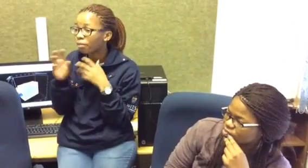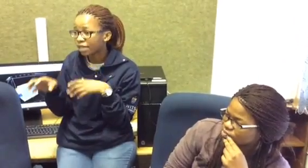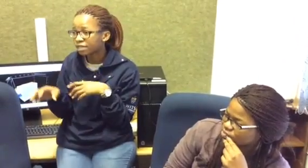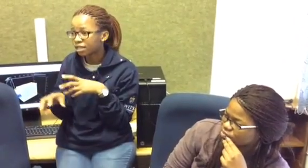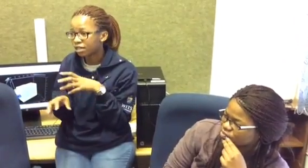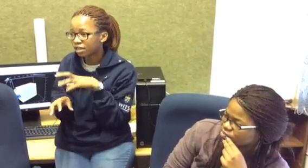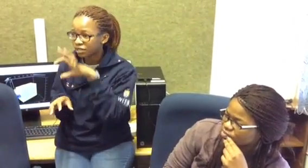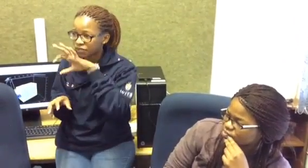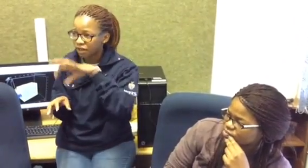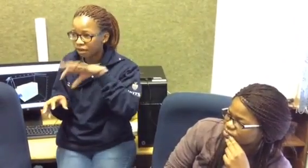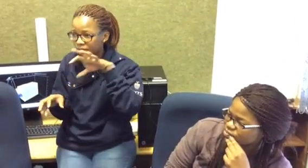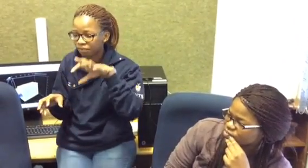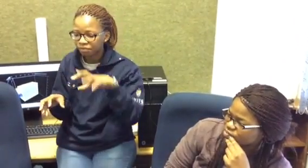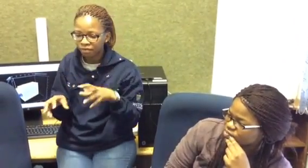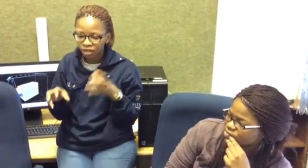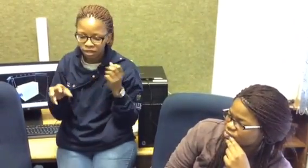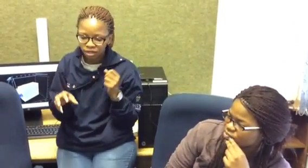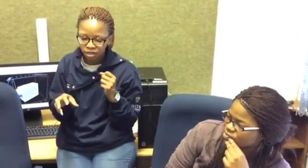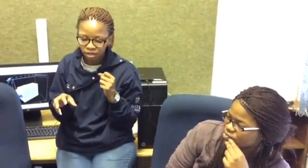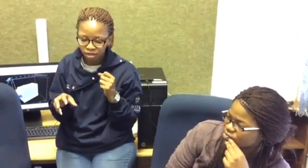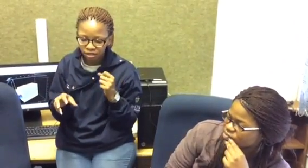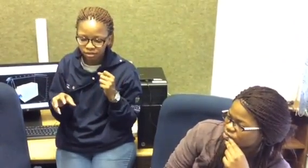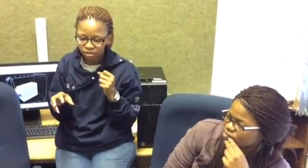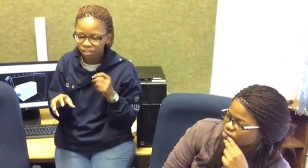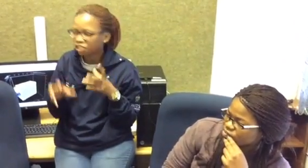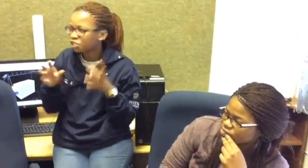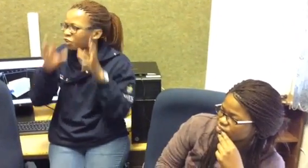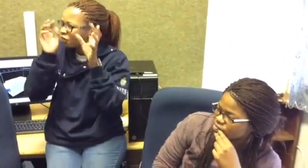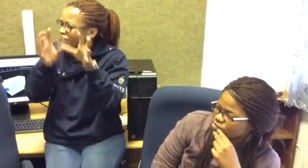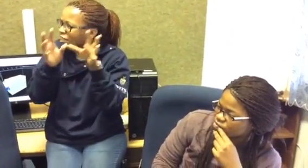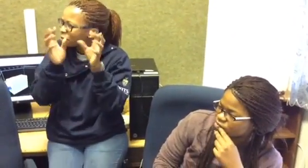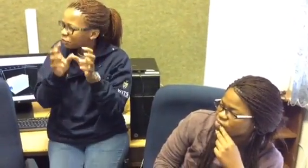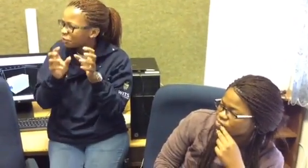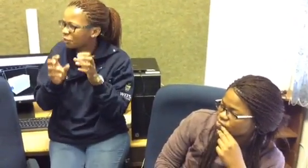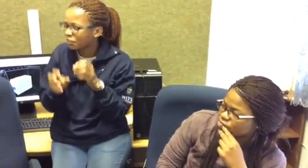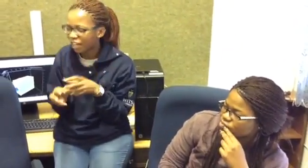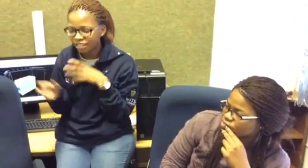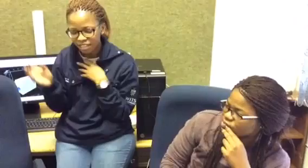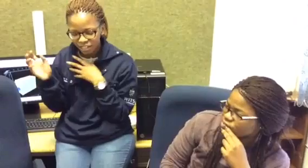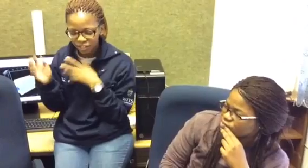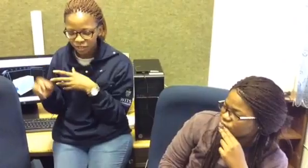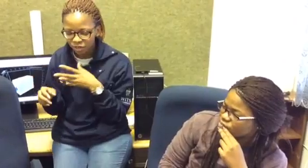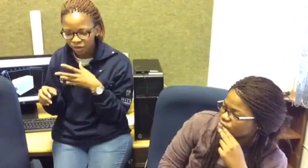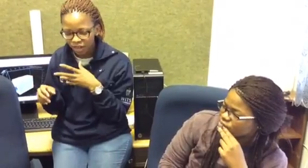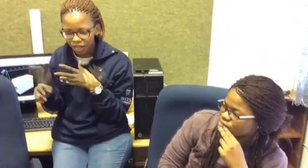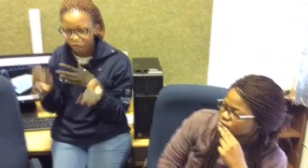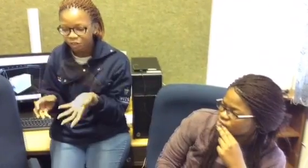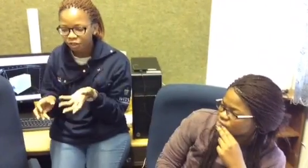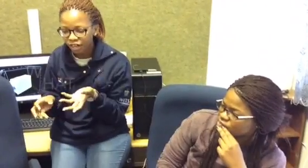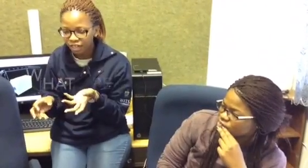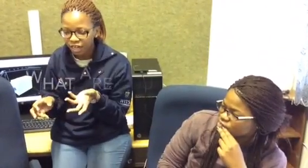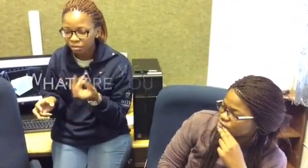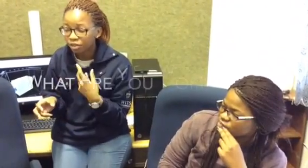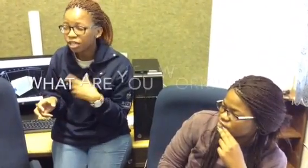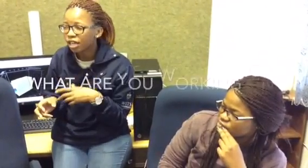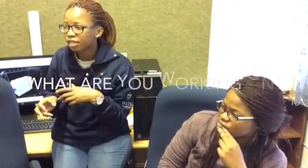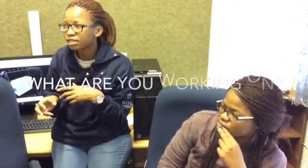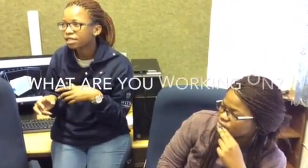maths than it is you know geography and chemistry and all of that so I'm doing right now I'm looking at